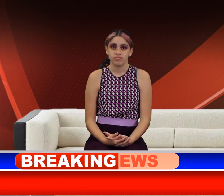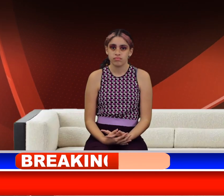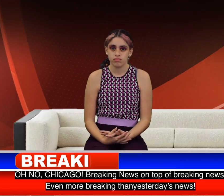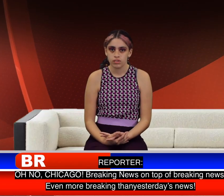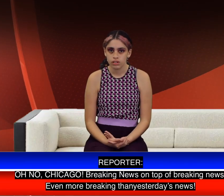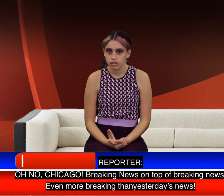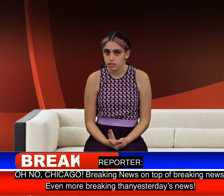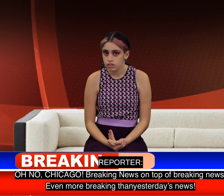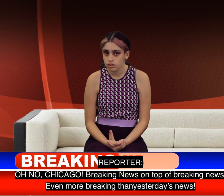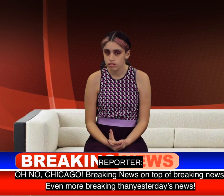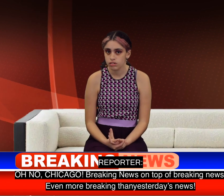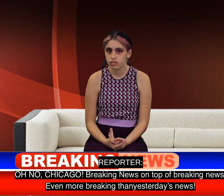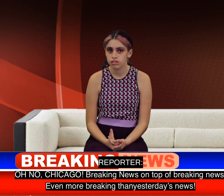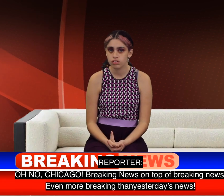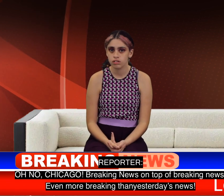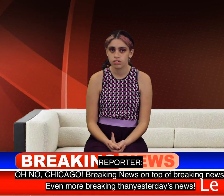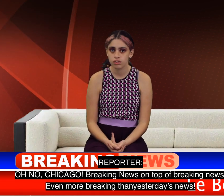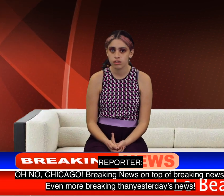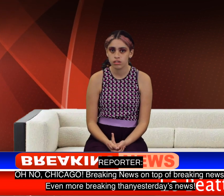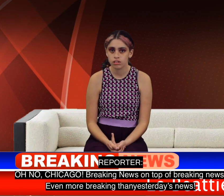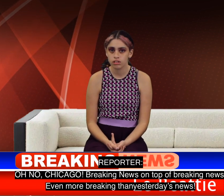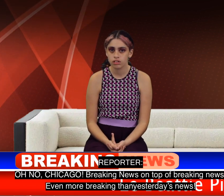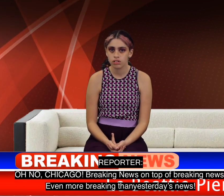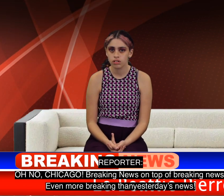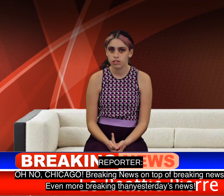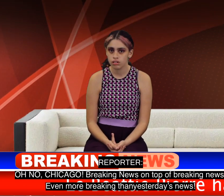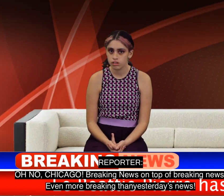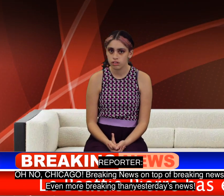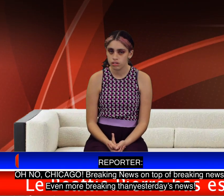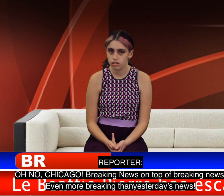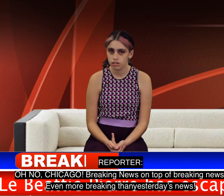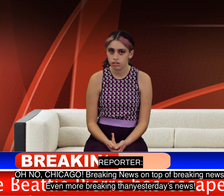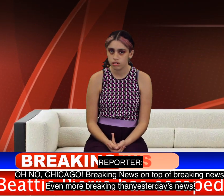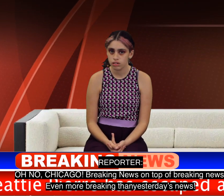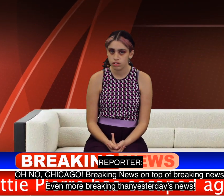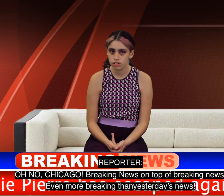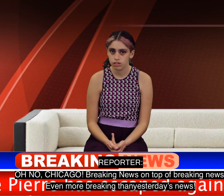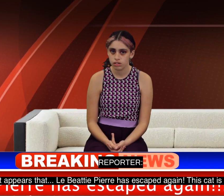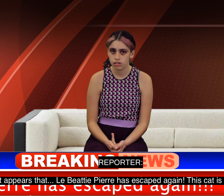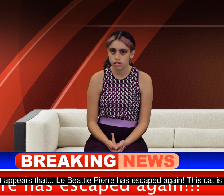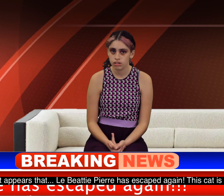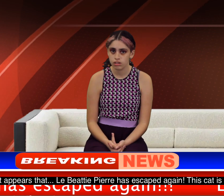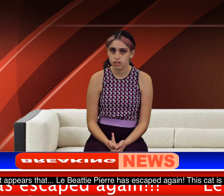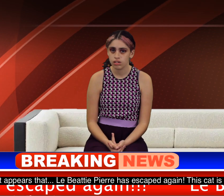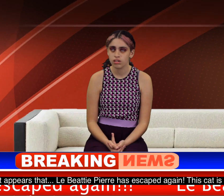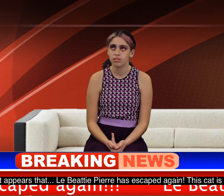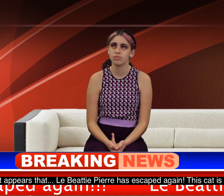Oh no, Chicago. Breaking news on top of breaking news. Even more breaking than yesterday's news. It appears that the